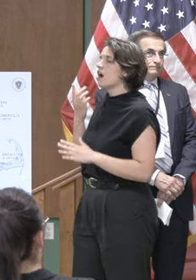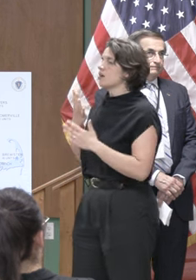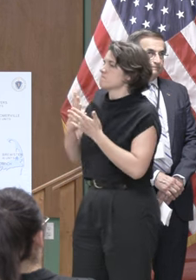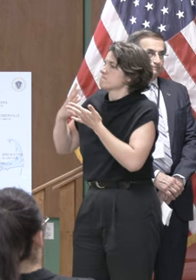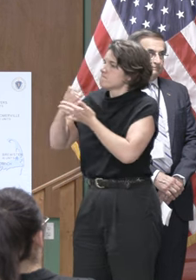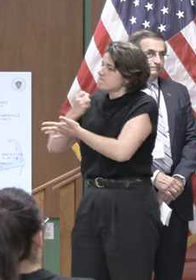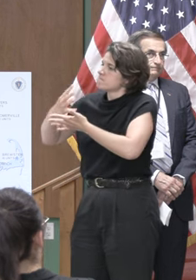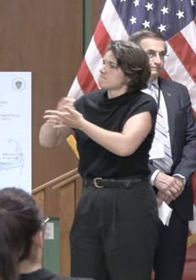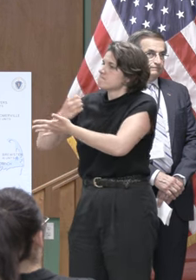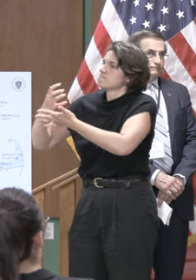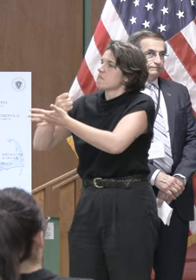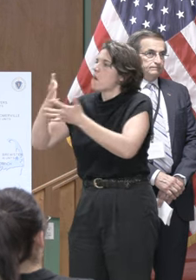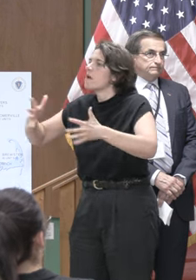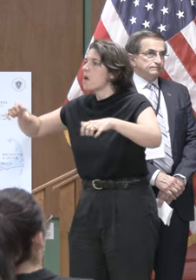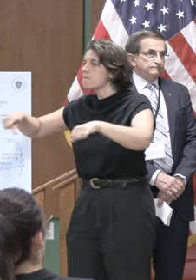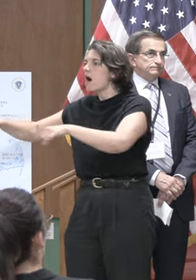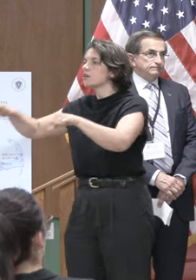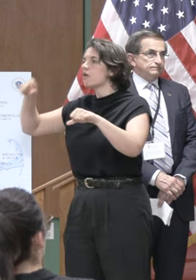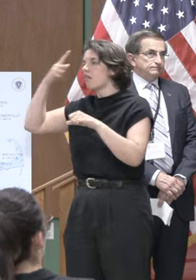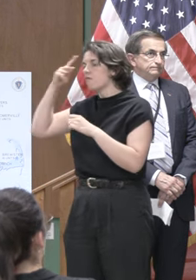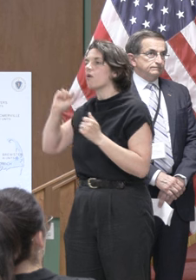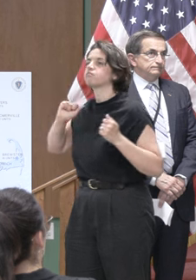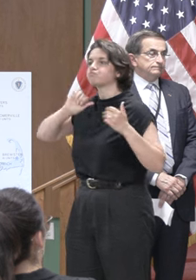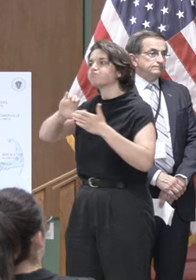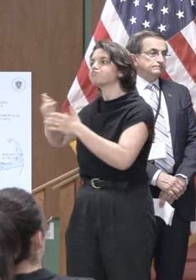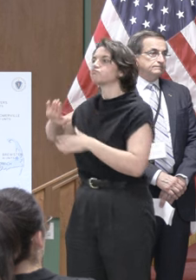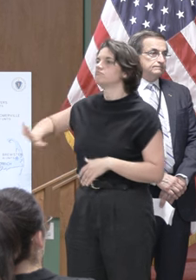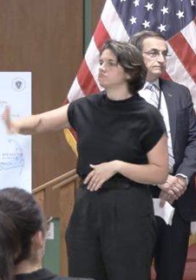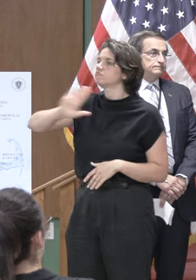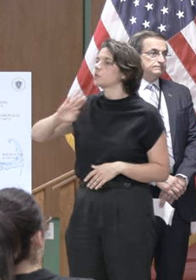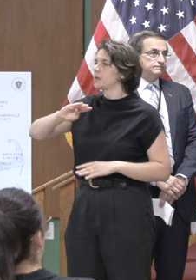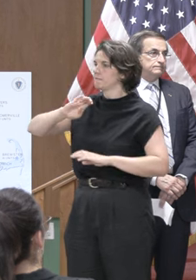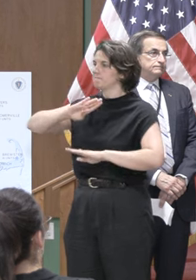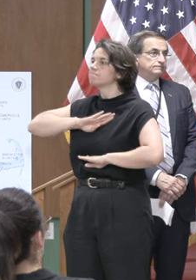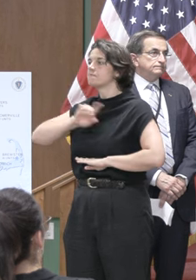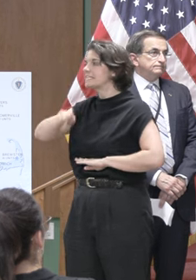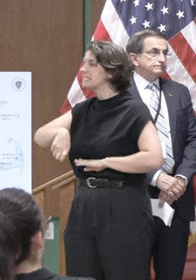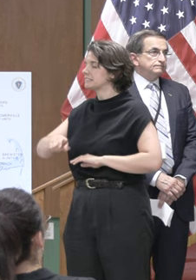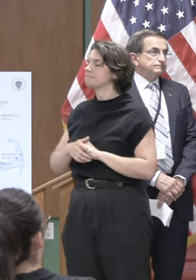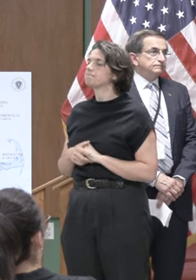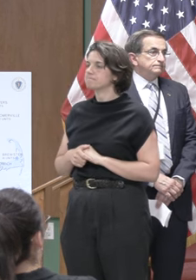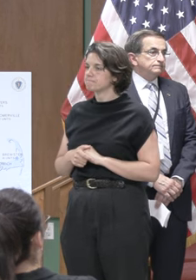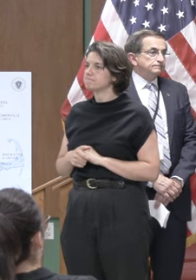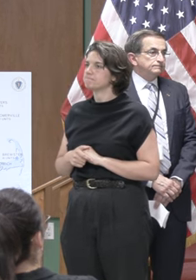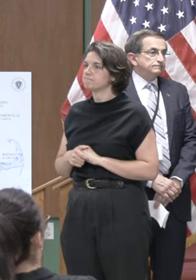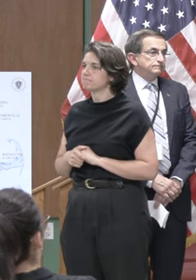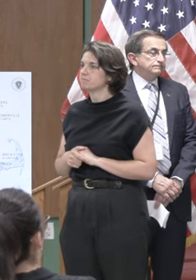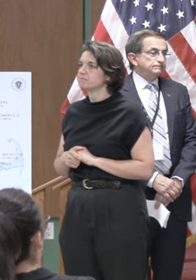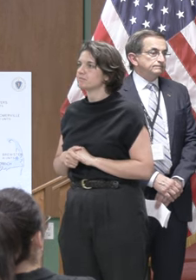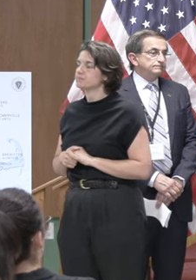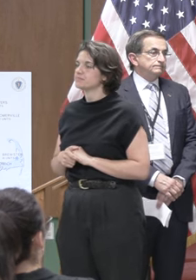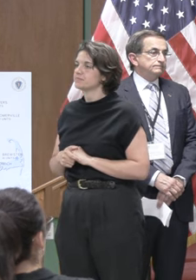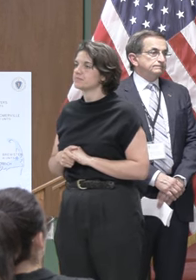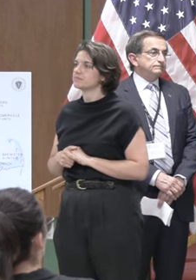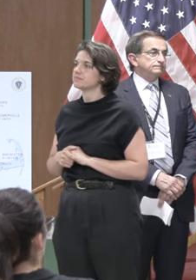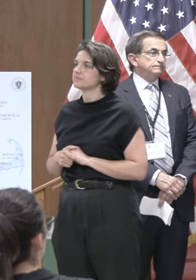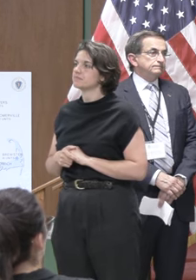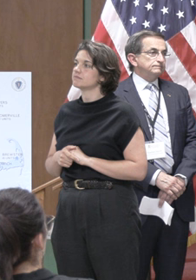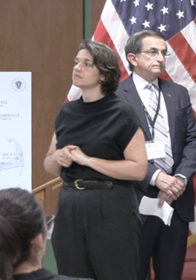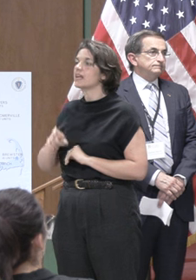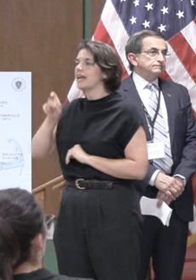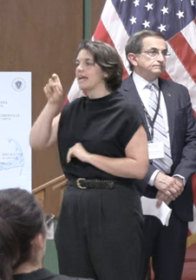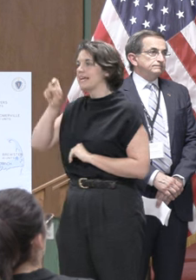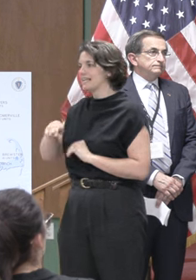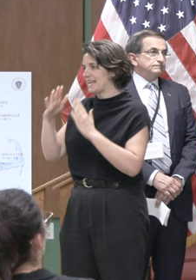her to make sure we're addressing the needs of the people of the commonwealth during this housing crisis we need housing for all incomes